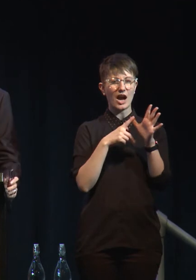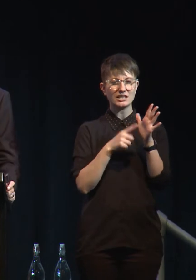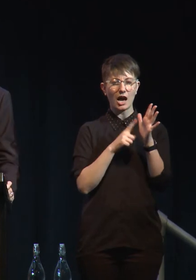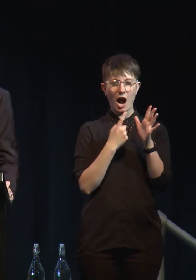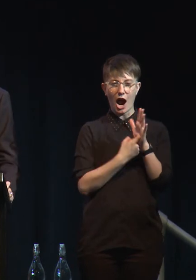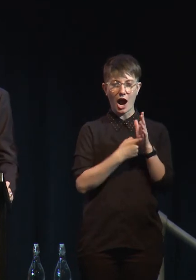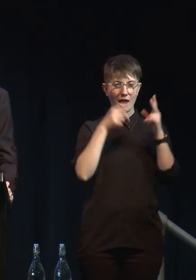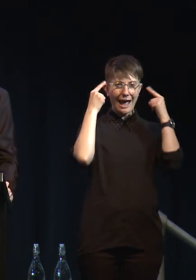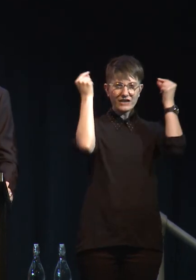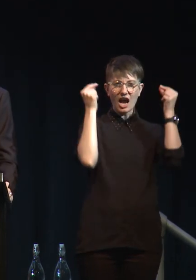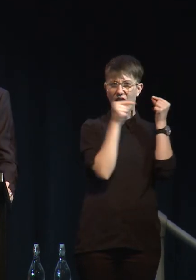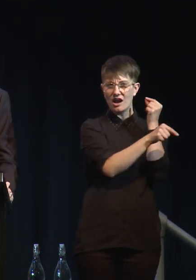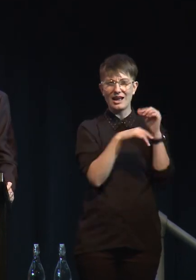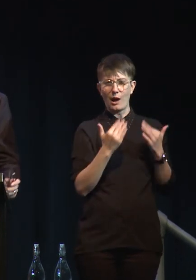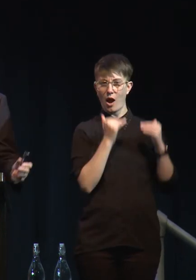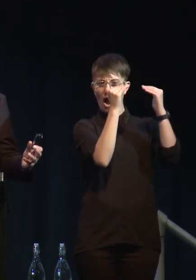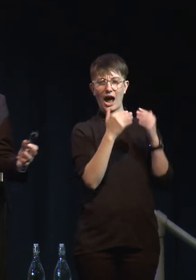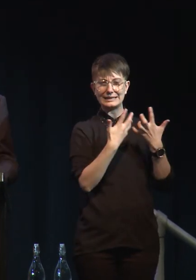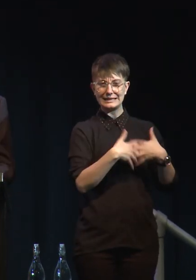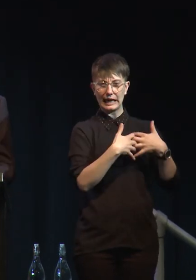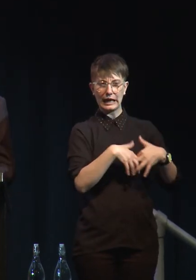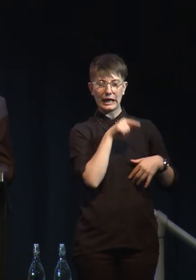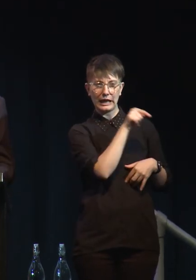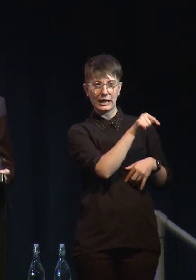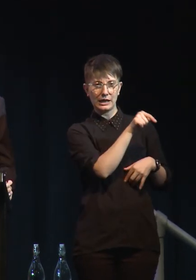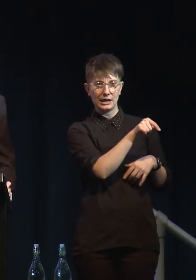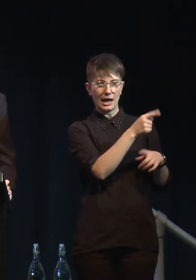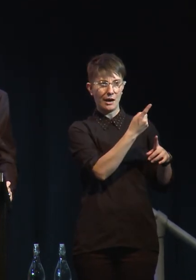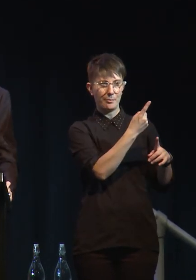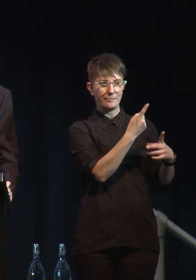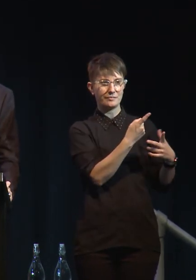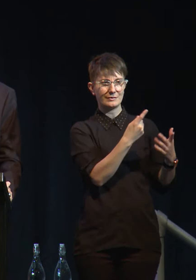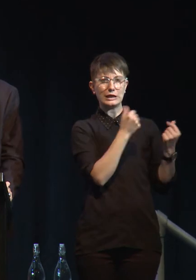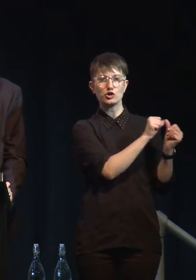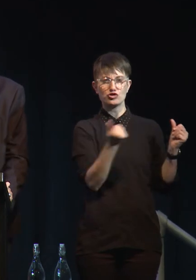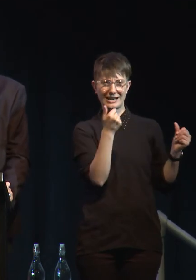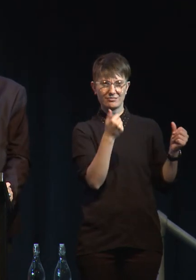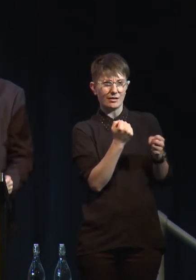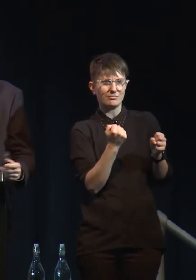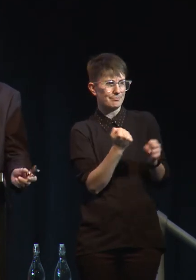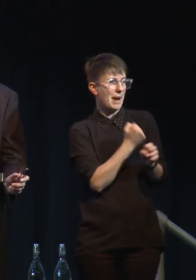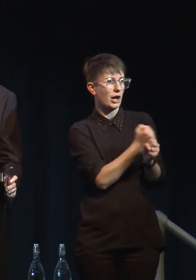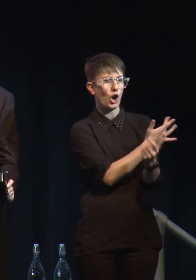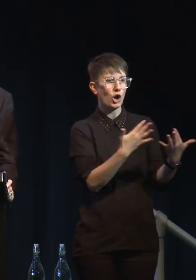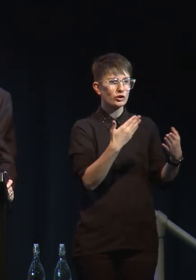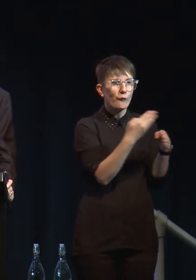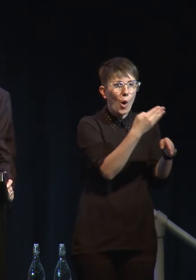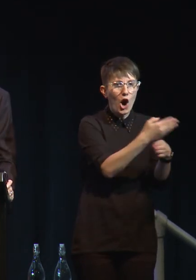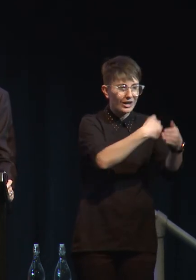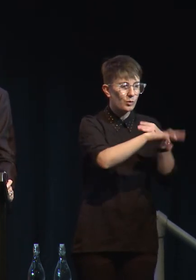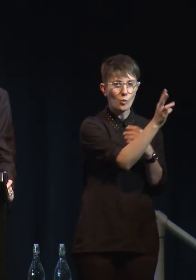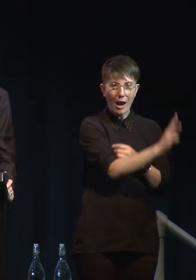we make thousands of jobs in Wellington by attracting that capital to New Zealand and how successful those